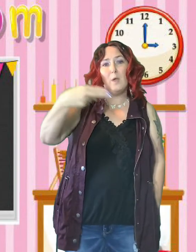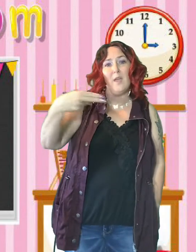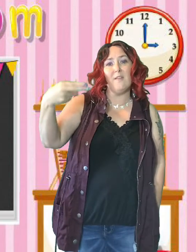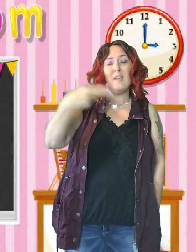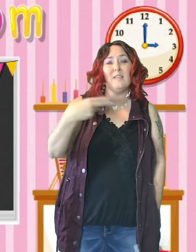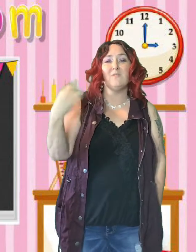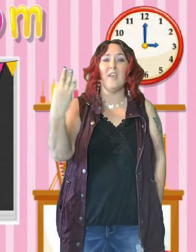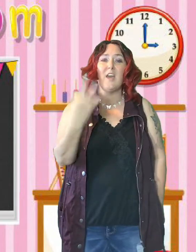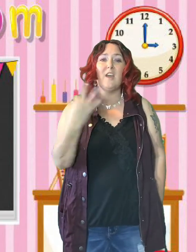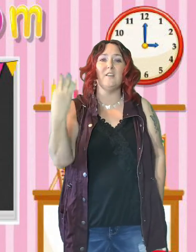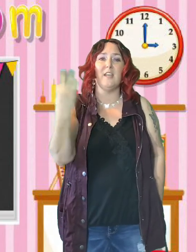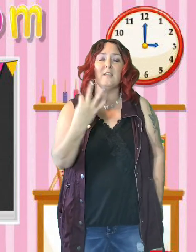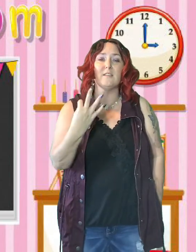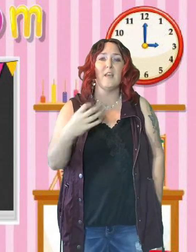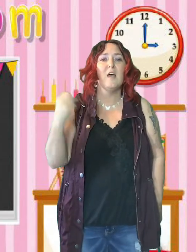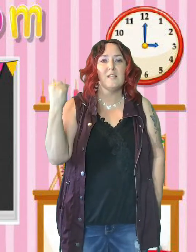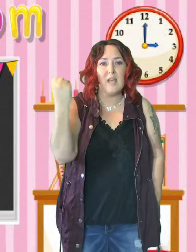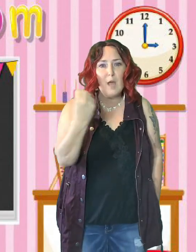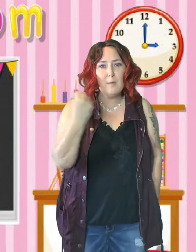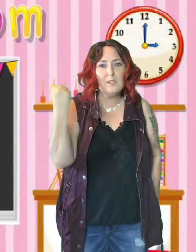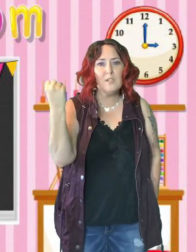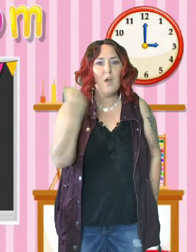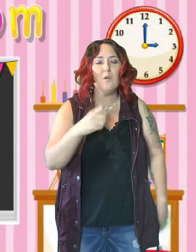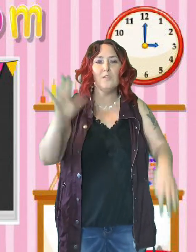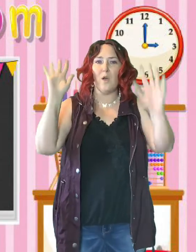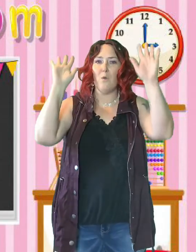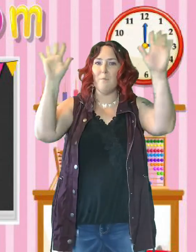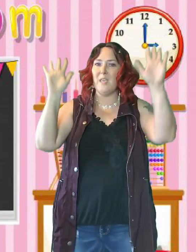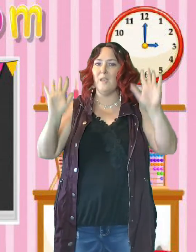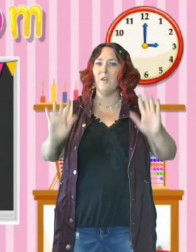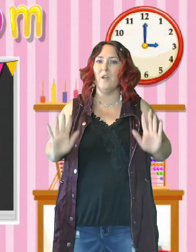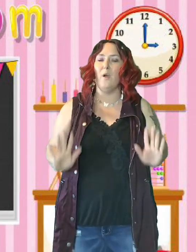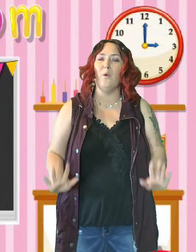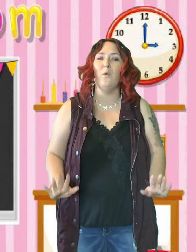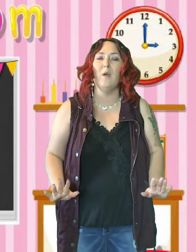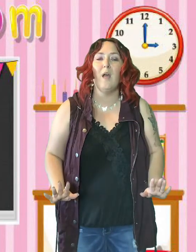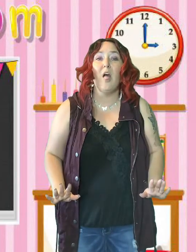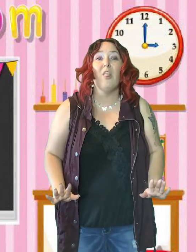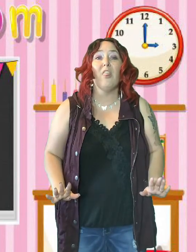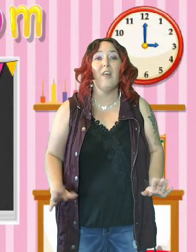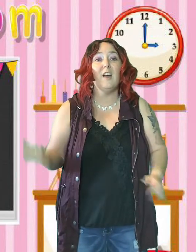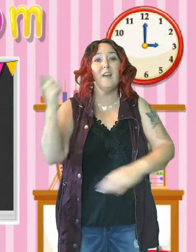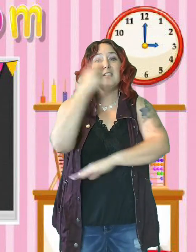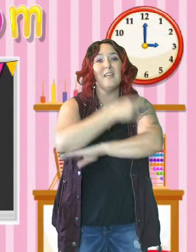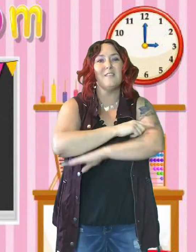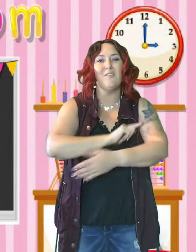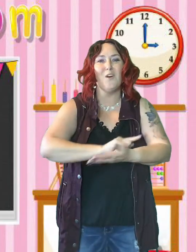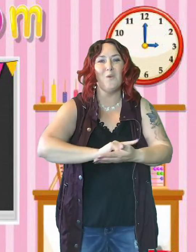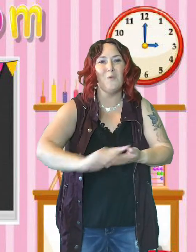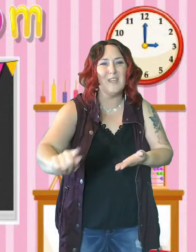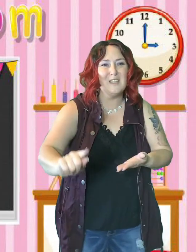jueves, viernes, sabato, domingo. The days of the week.